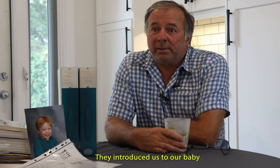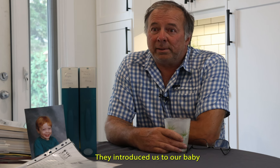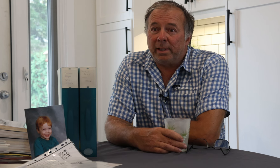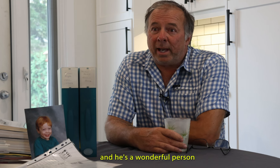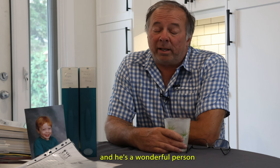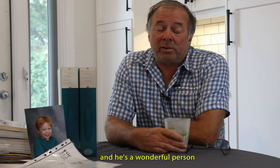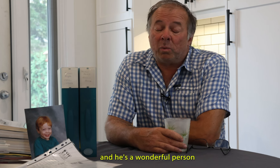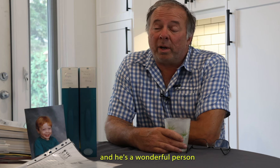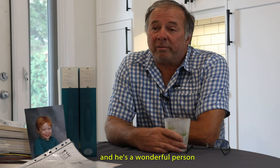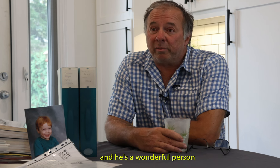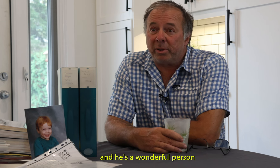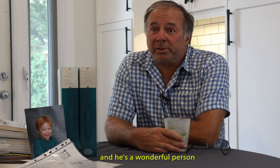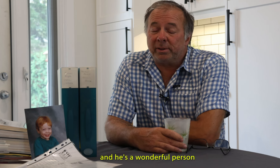And he's a wonderful person.